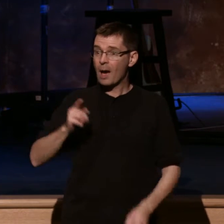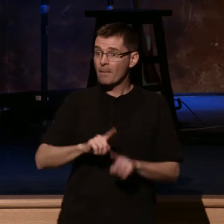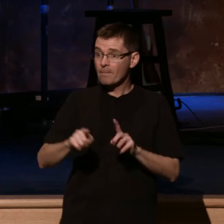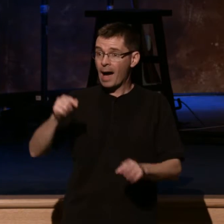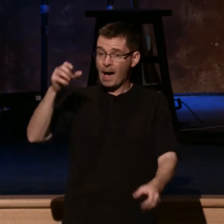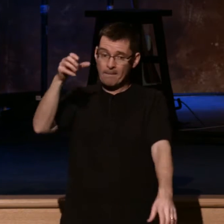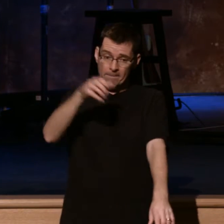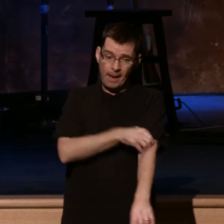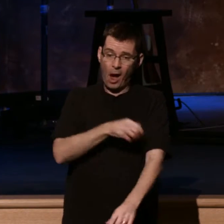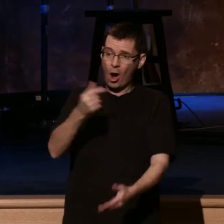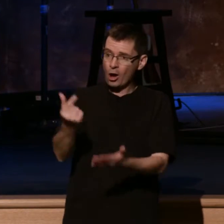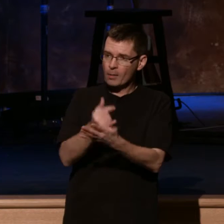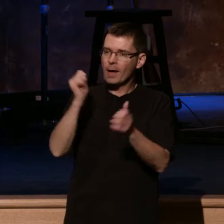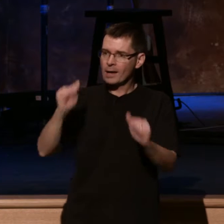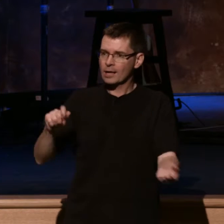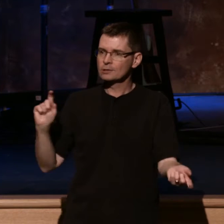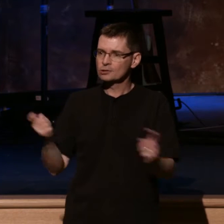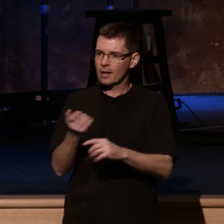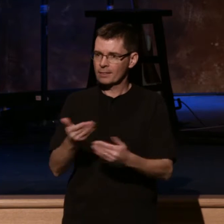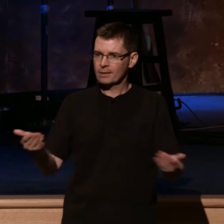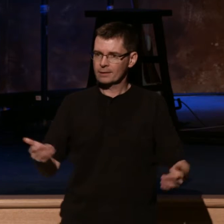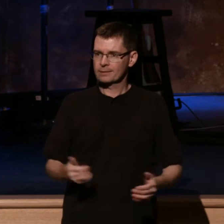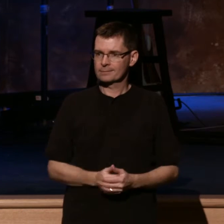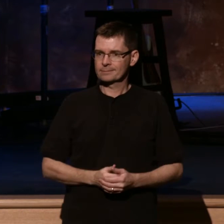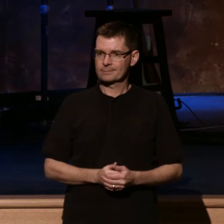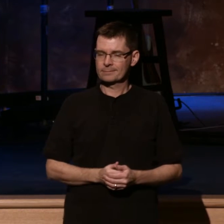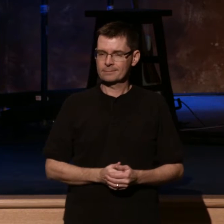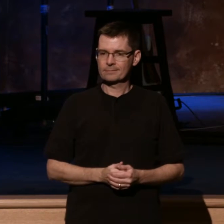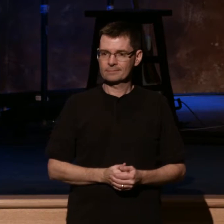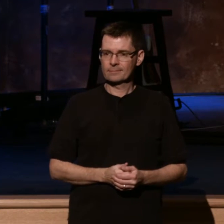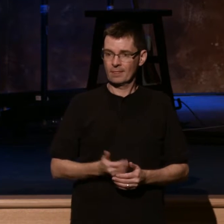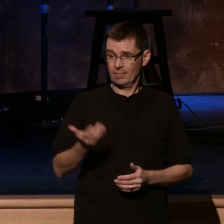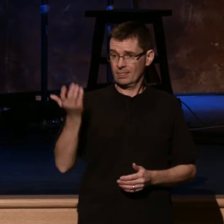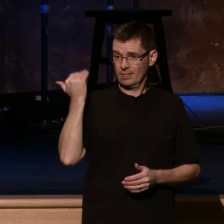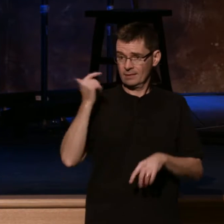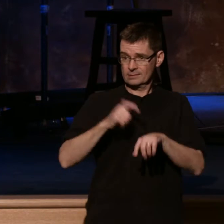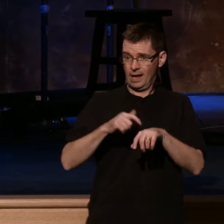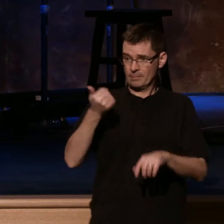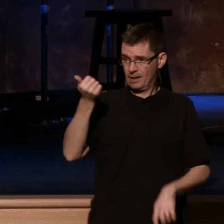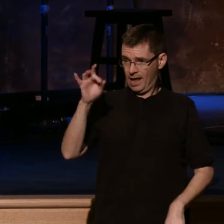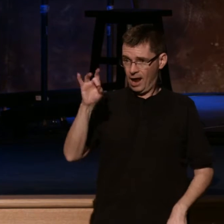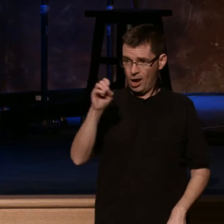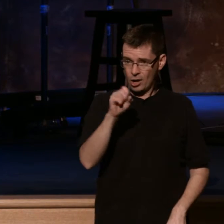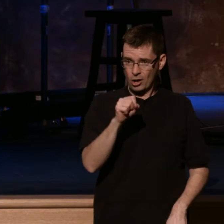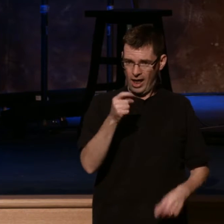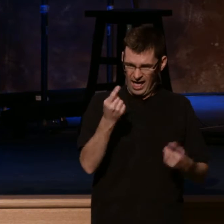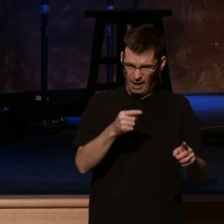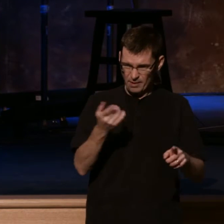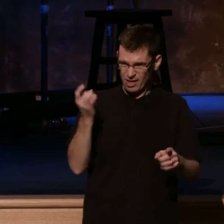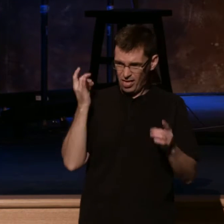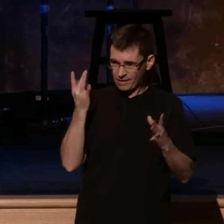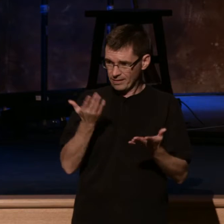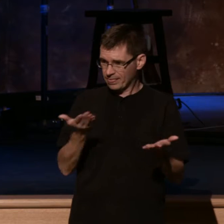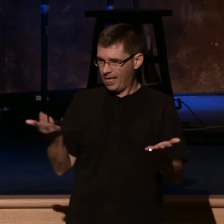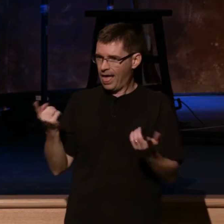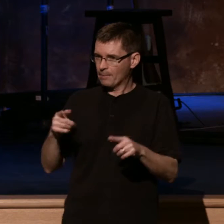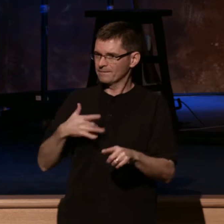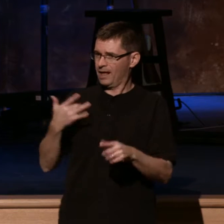that. What happened in that time, basically, that God began to move. Half of the student body at